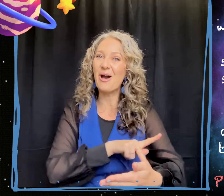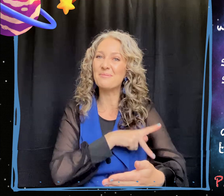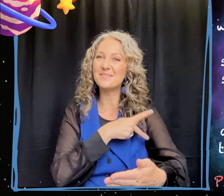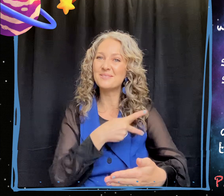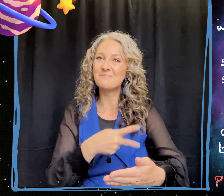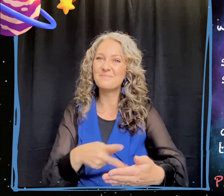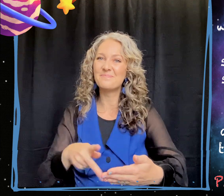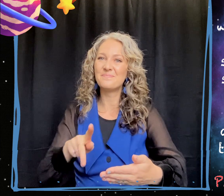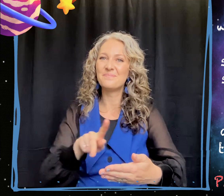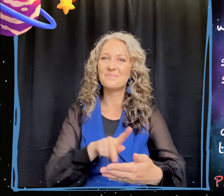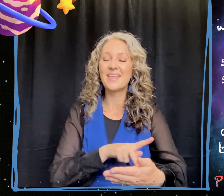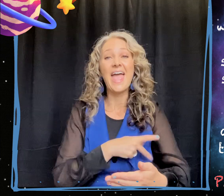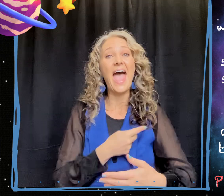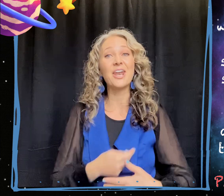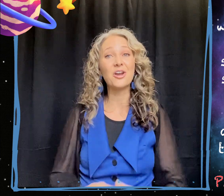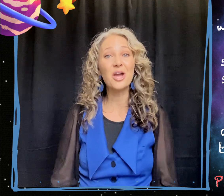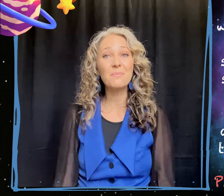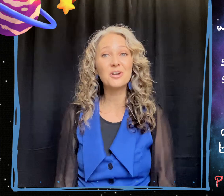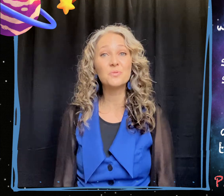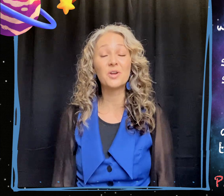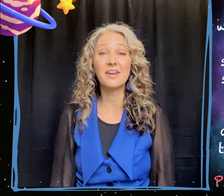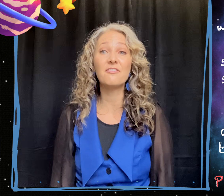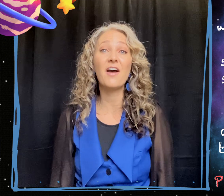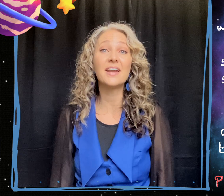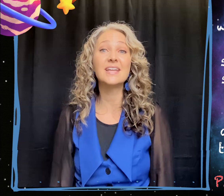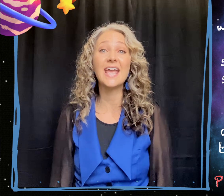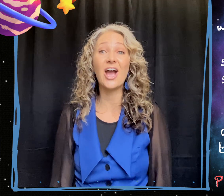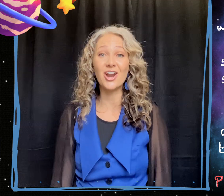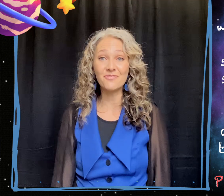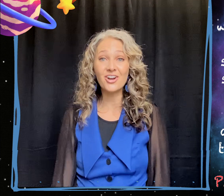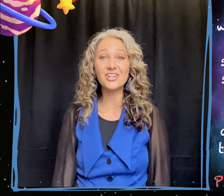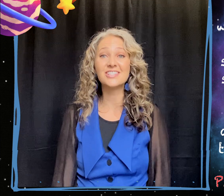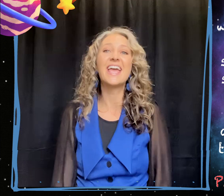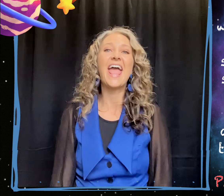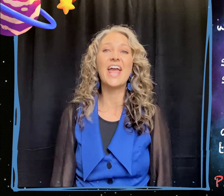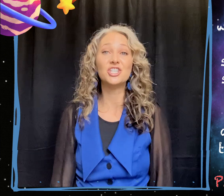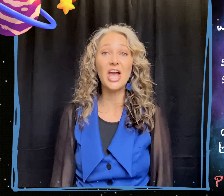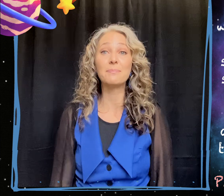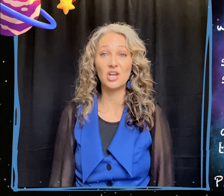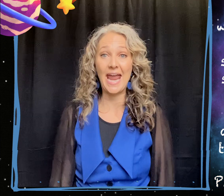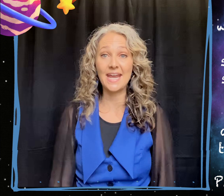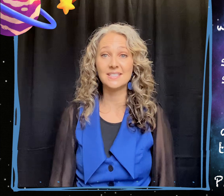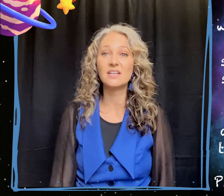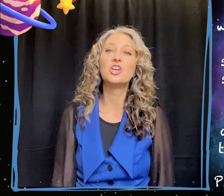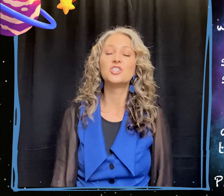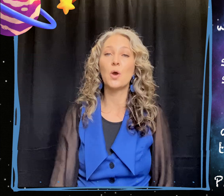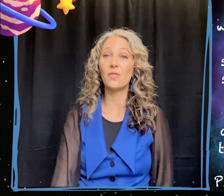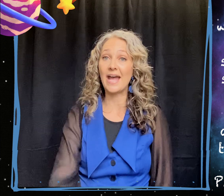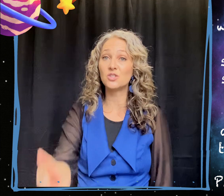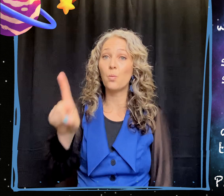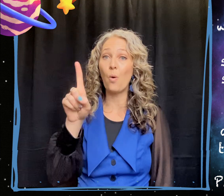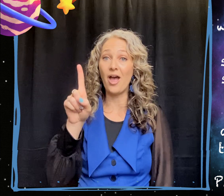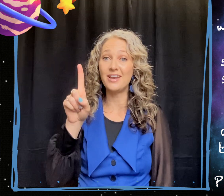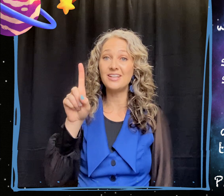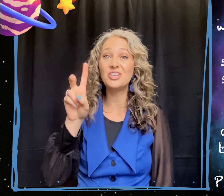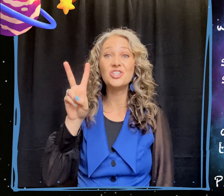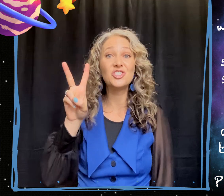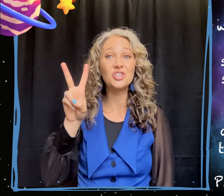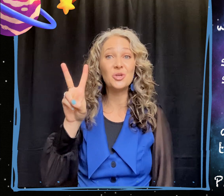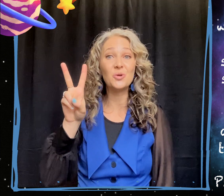Psalms. And our numbers, we're going to find our verse in chapter 8. So that's 1, 2,